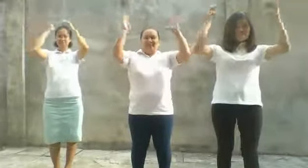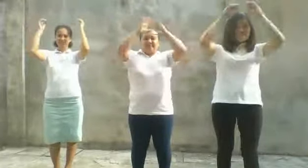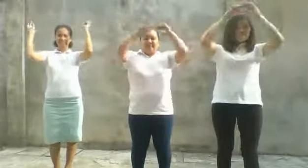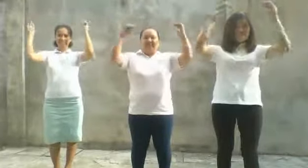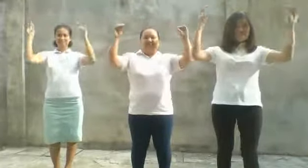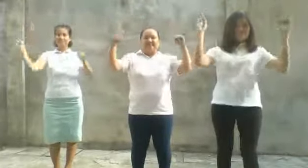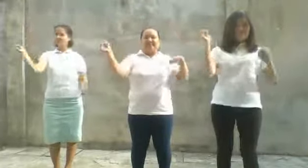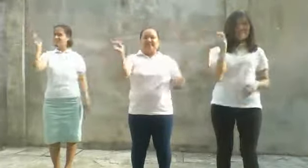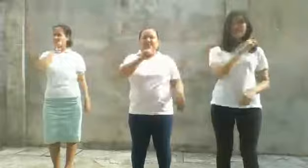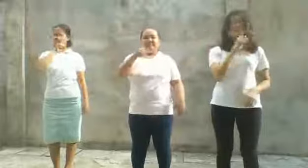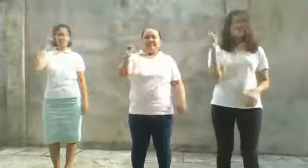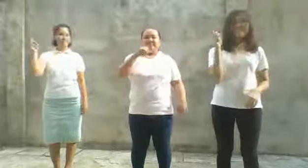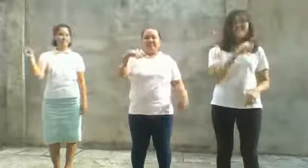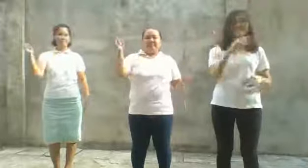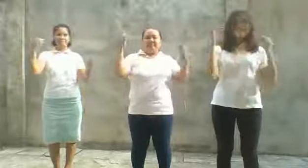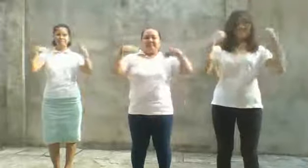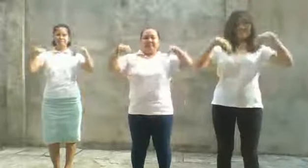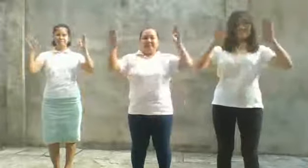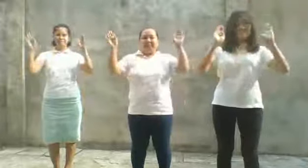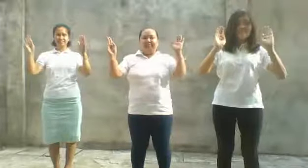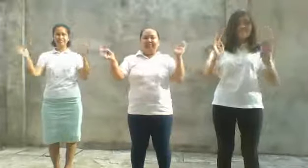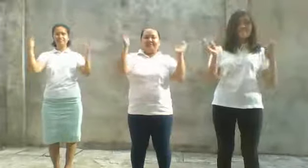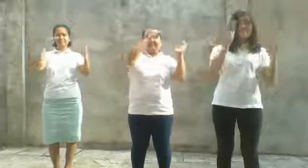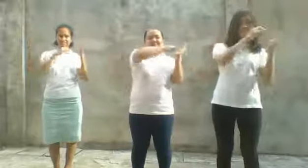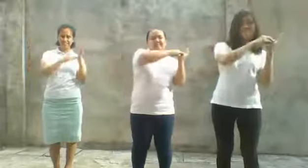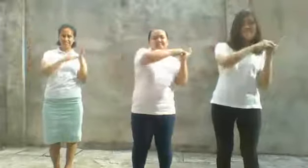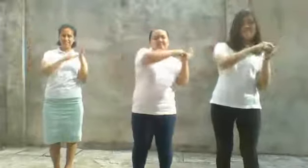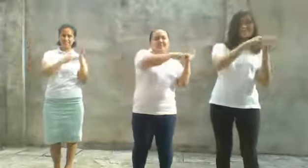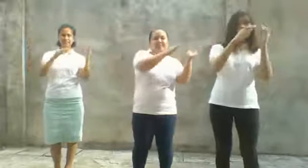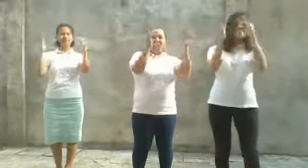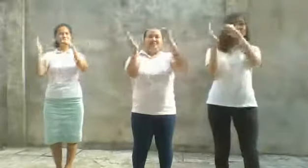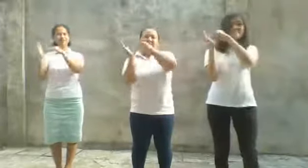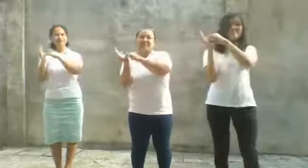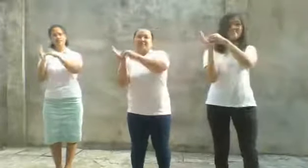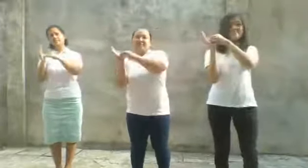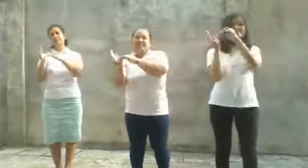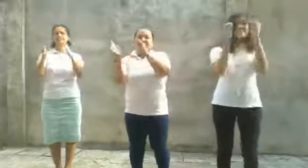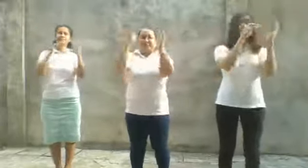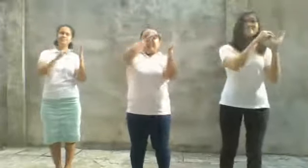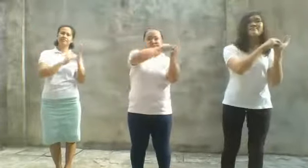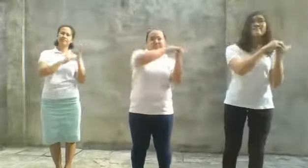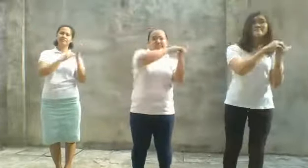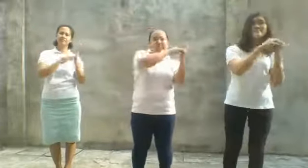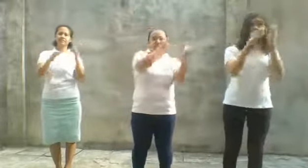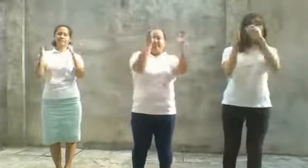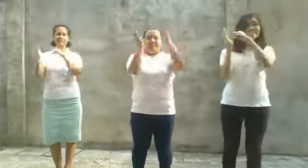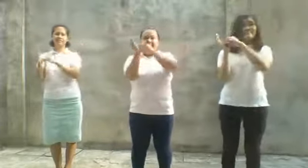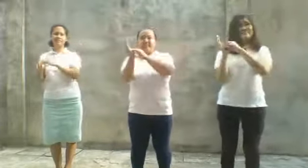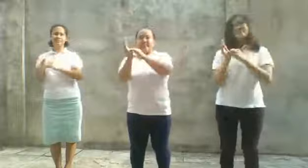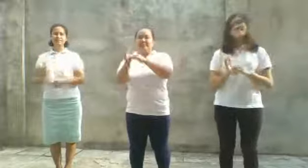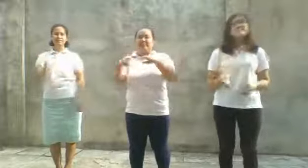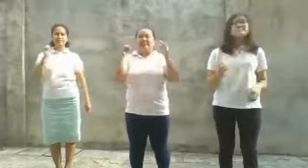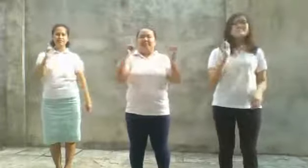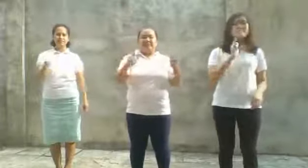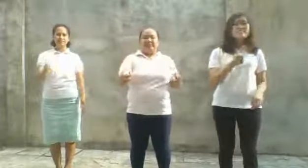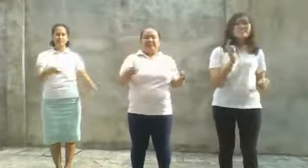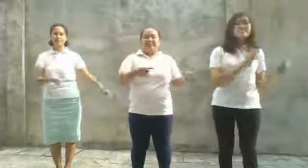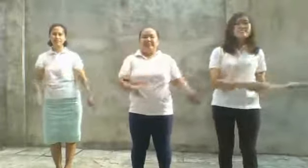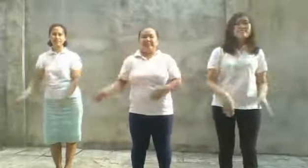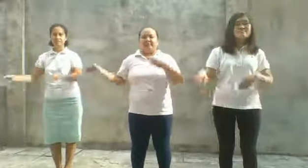Moses didn't give up, or and over and over again. He went to